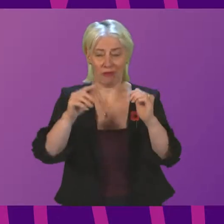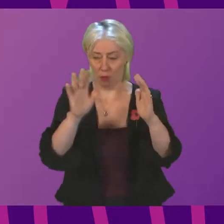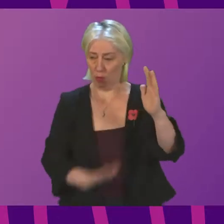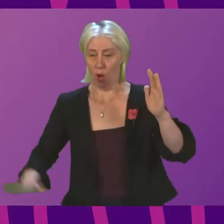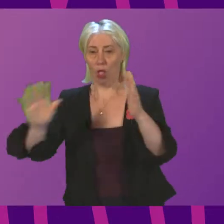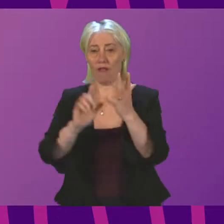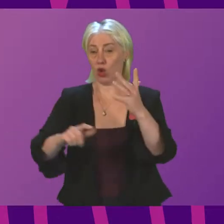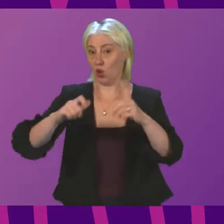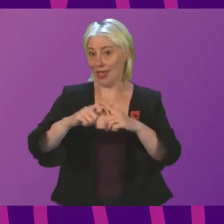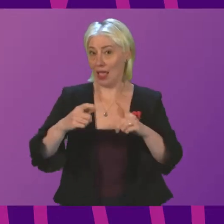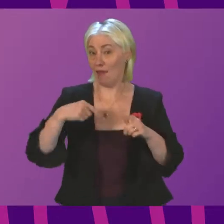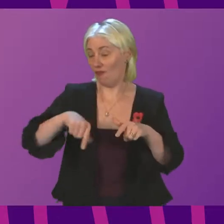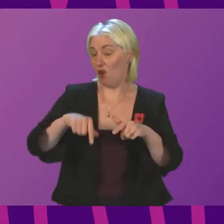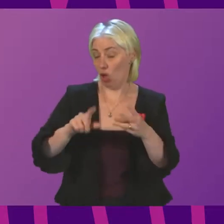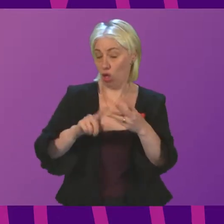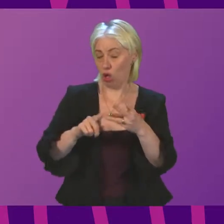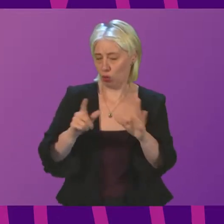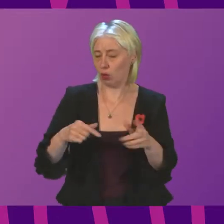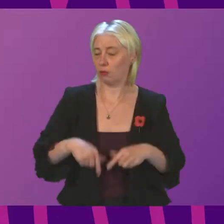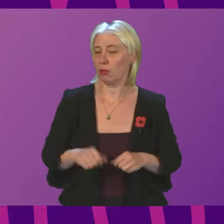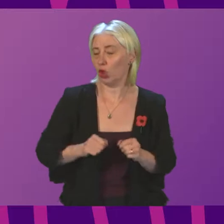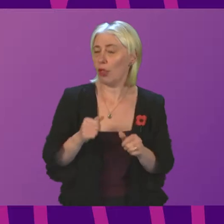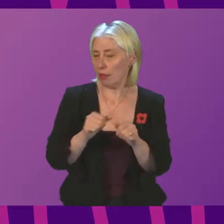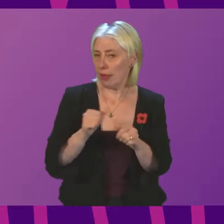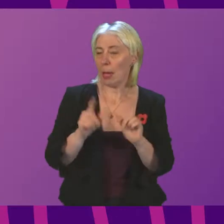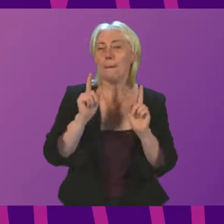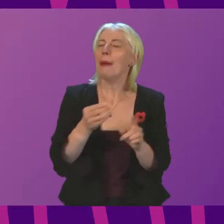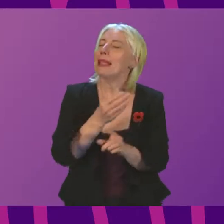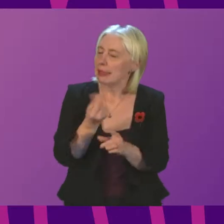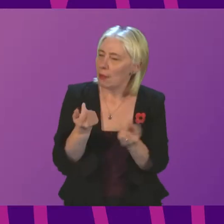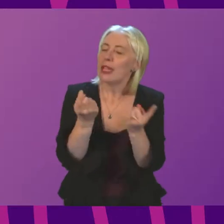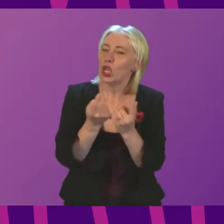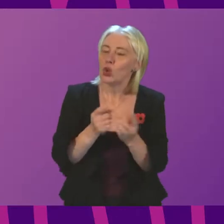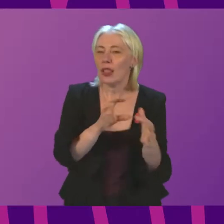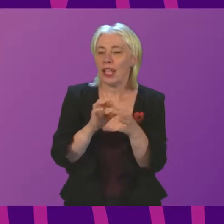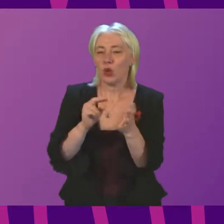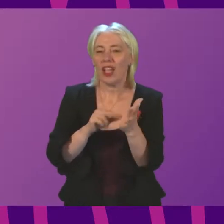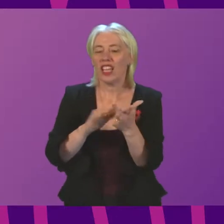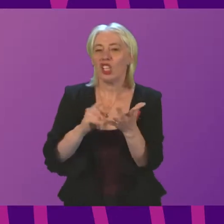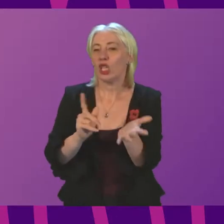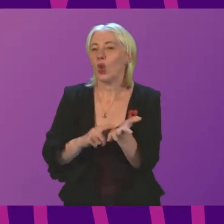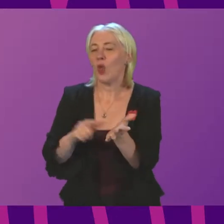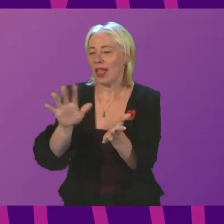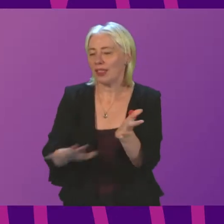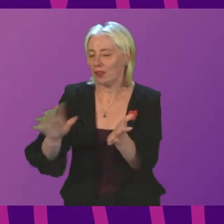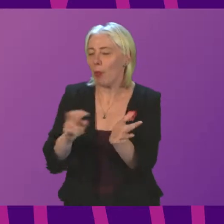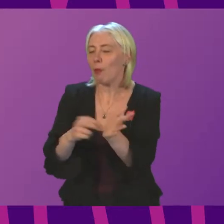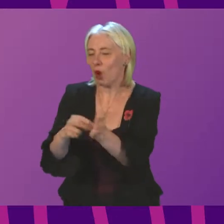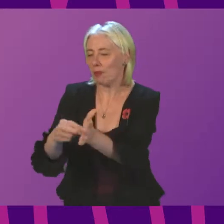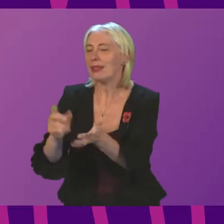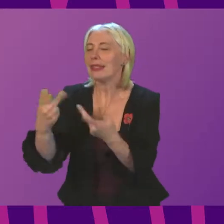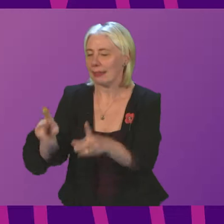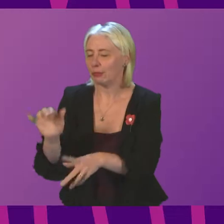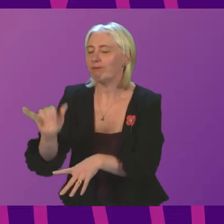to the rolling out of the booster programme. However, there have been a number of issues in relation to NHS Lothian in connection with the appointment system